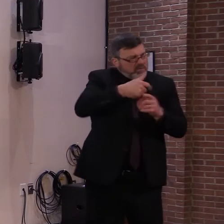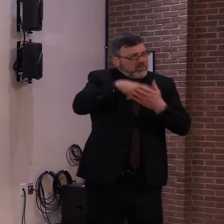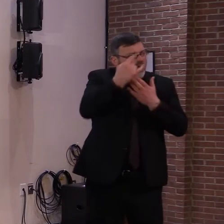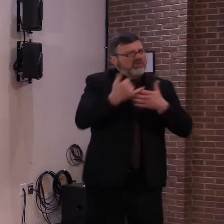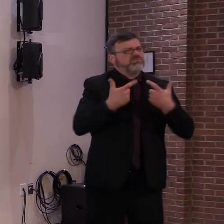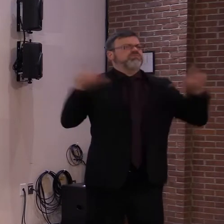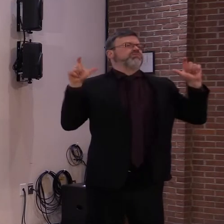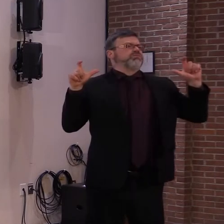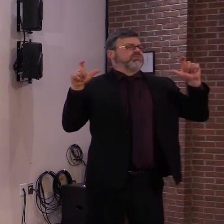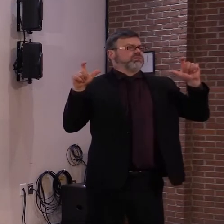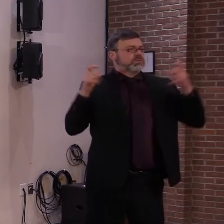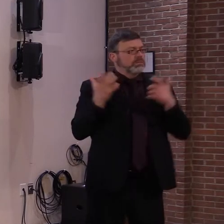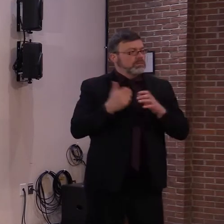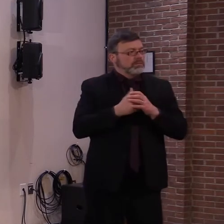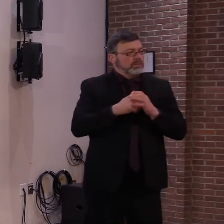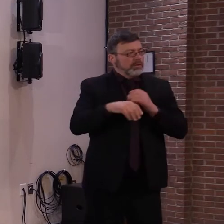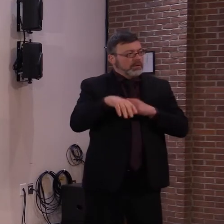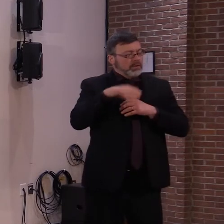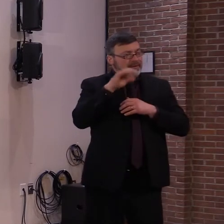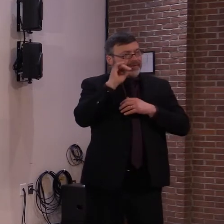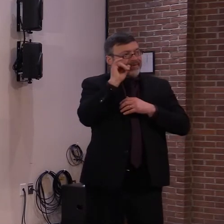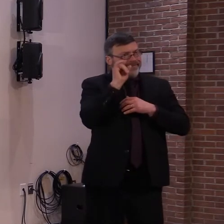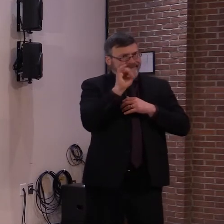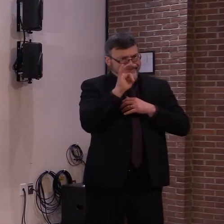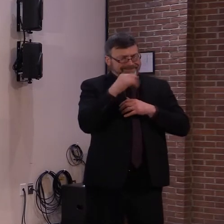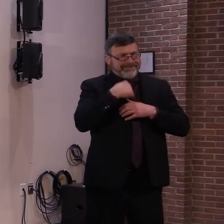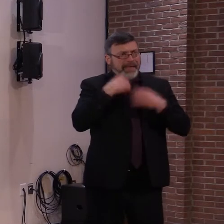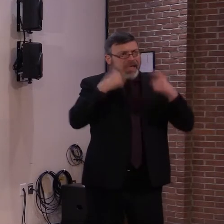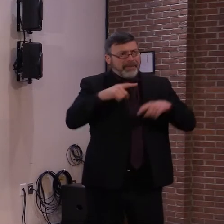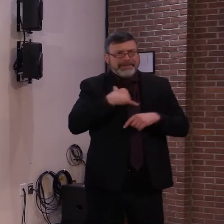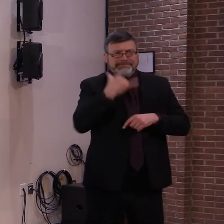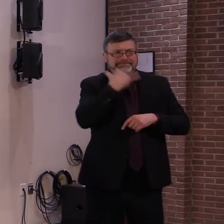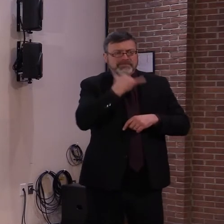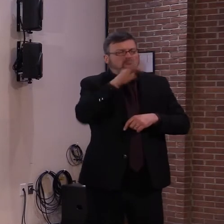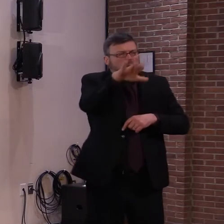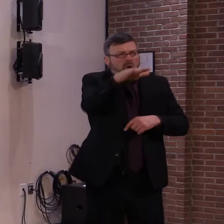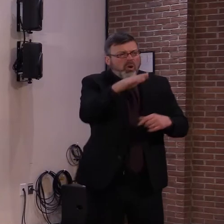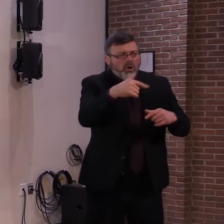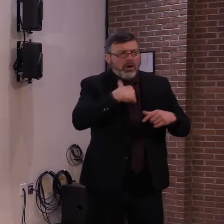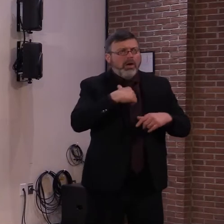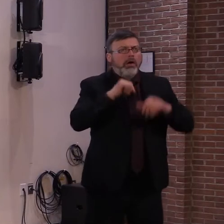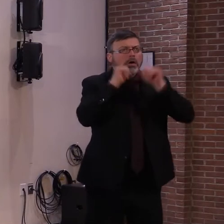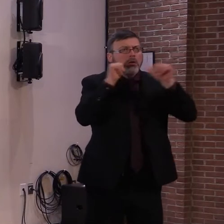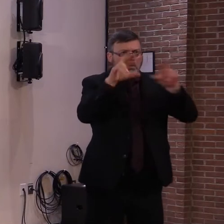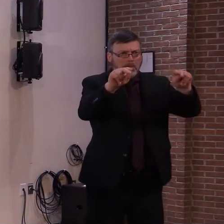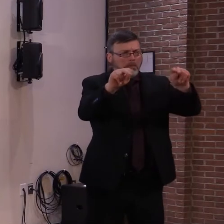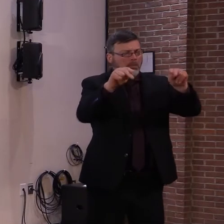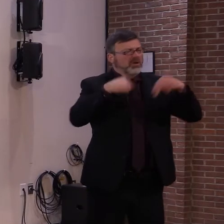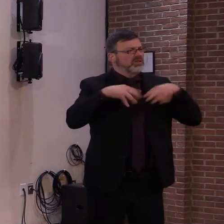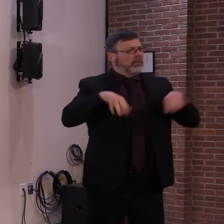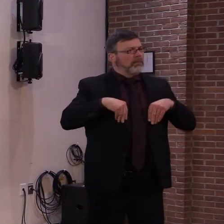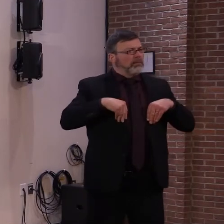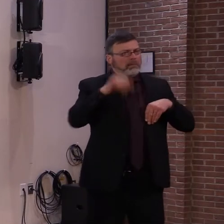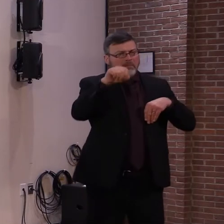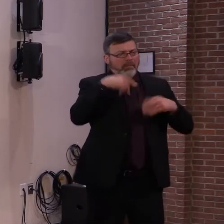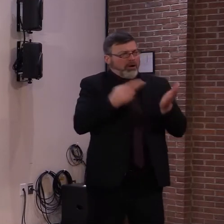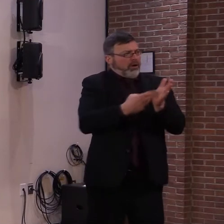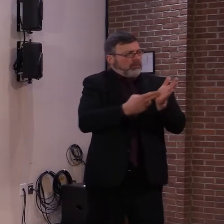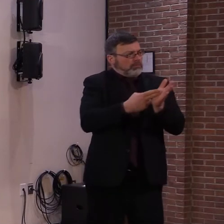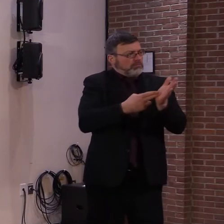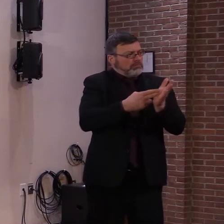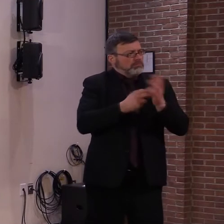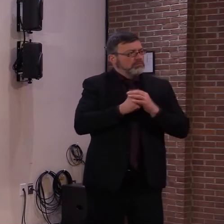And every step of the way, we will be focused on making the process easier, smoother, and faster for